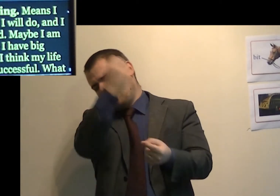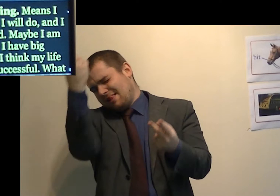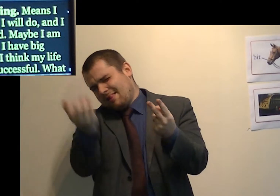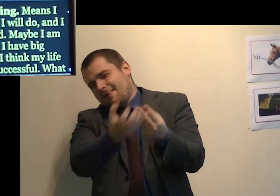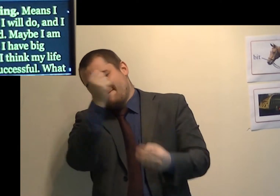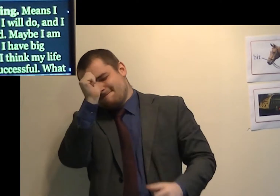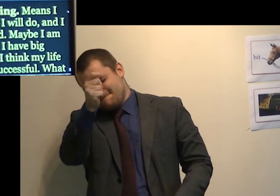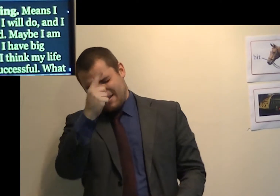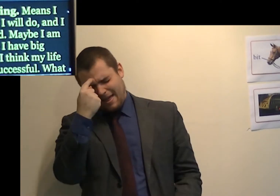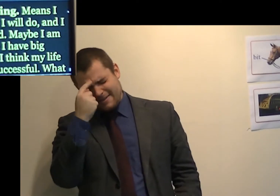will be successful.